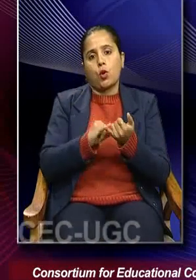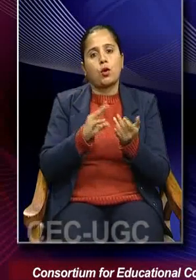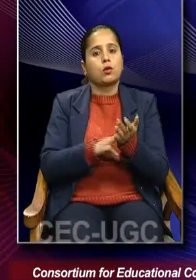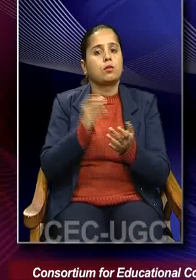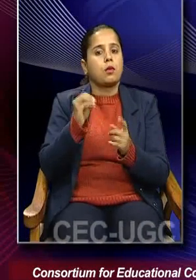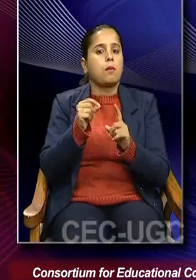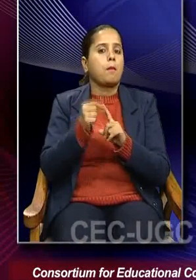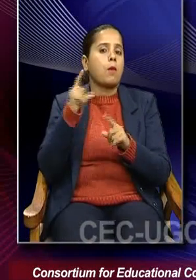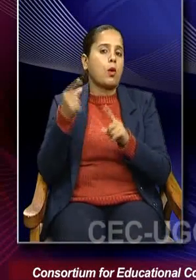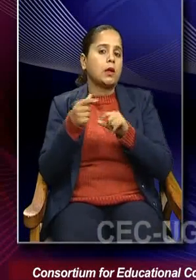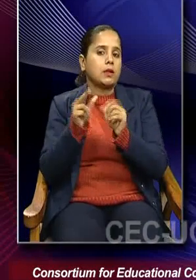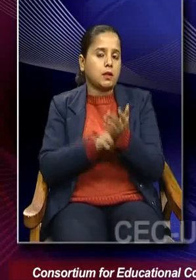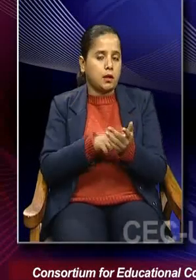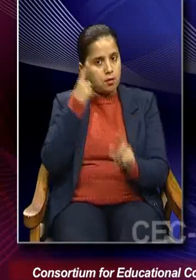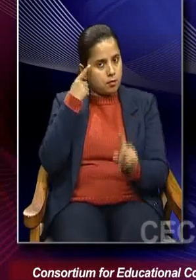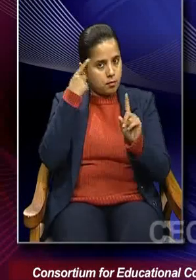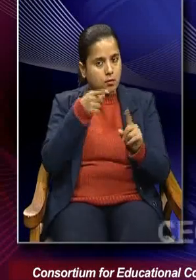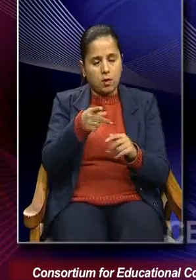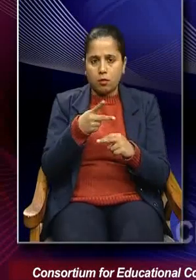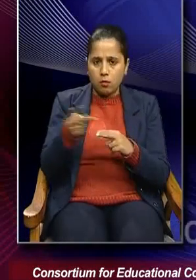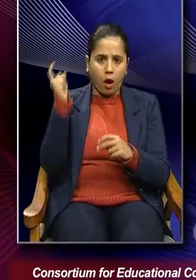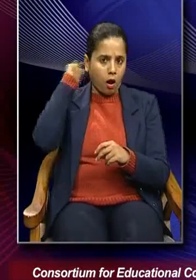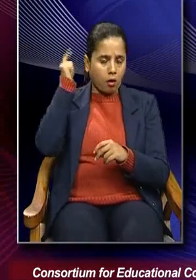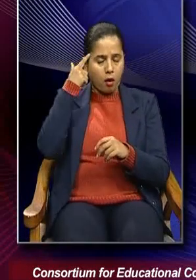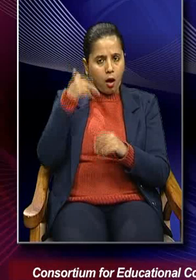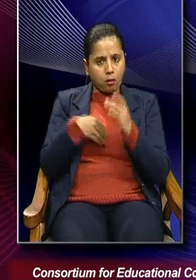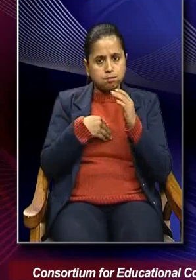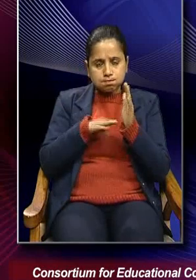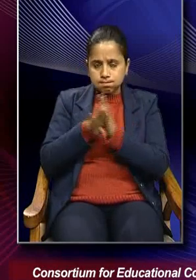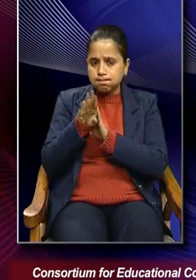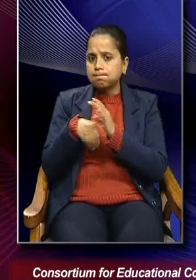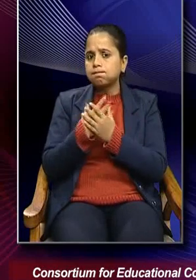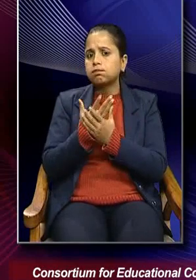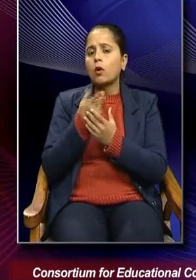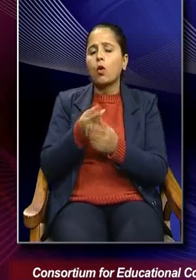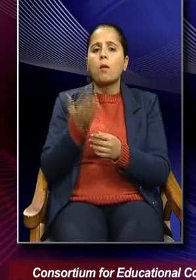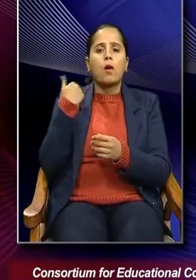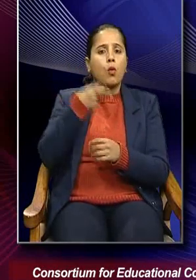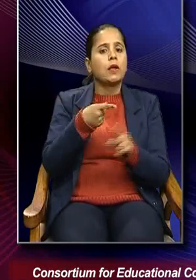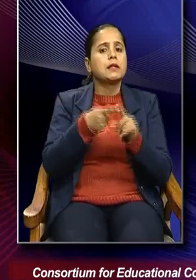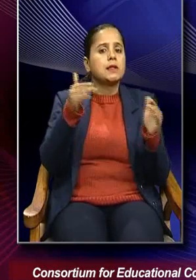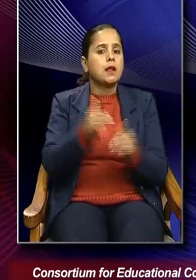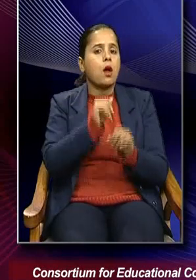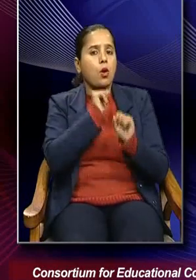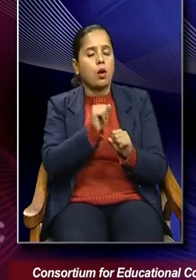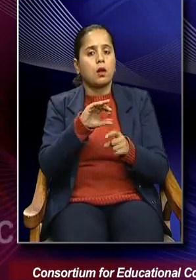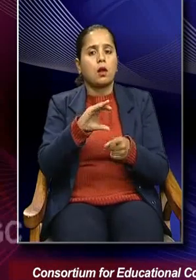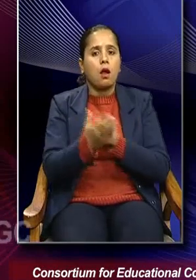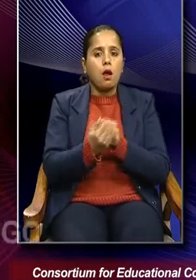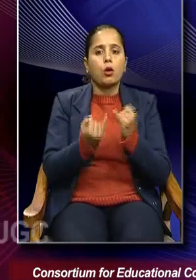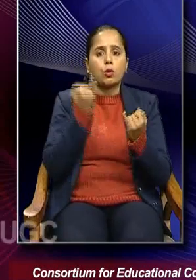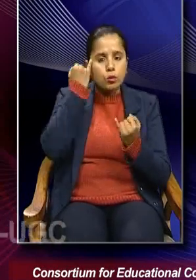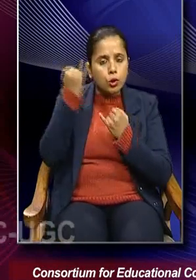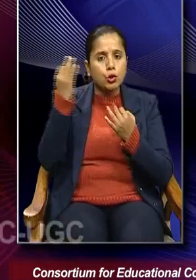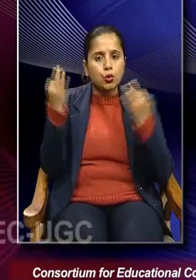and that is a consciousness developed within the ancient town as culture, inventions and